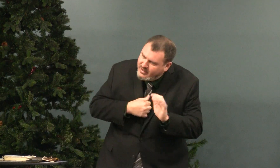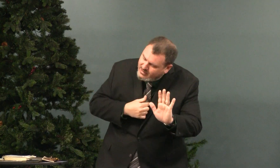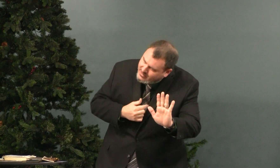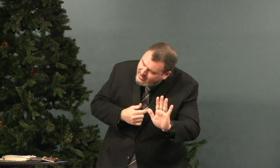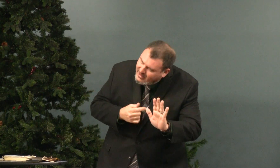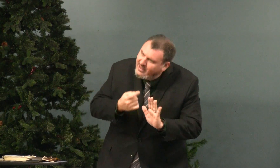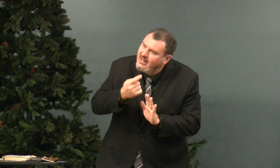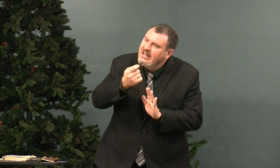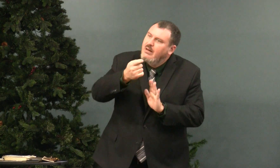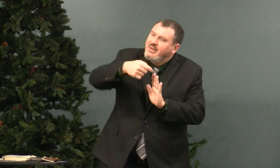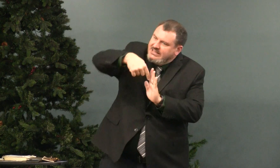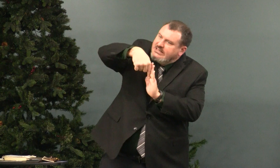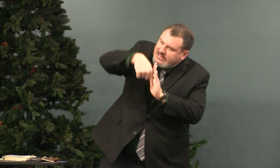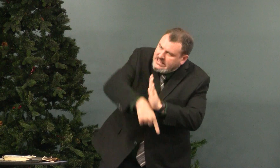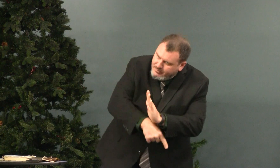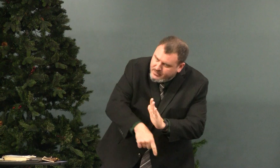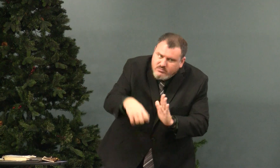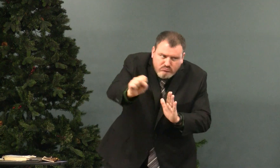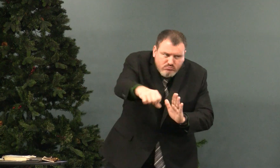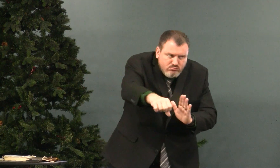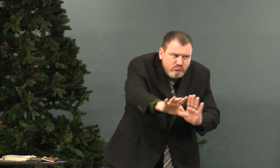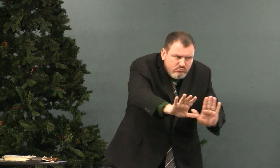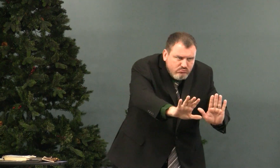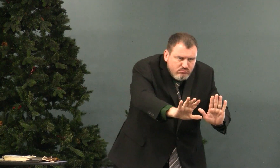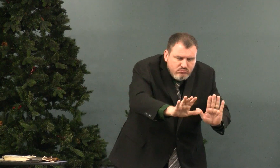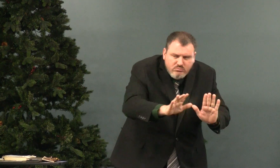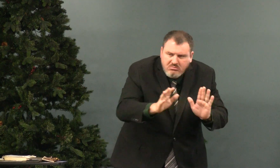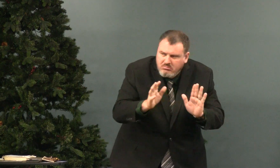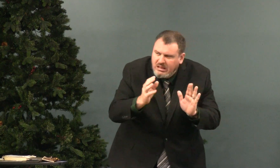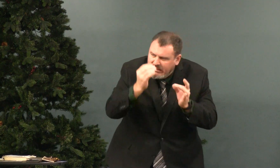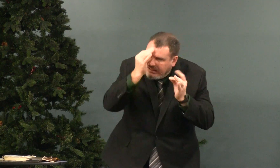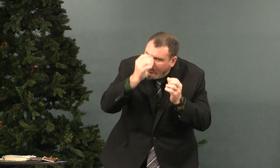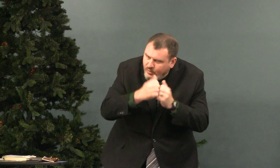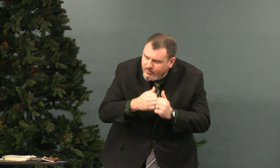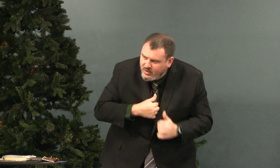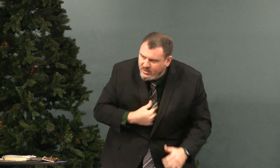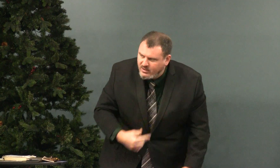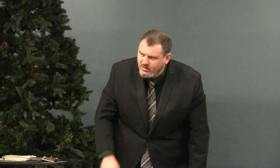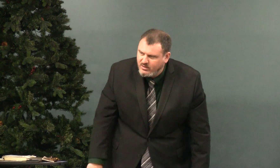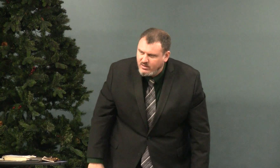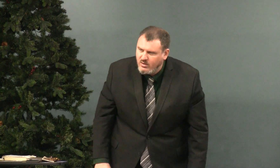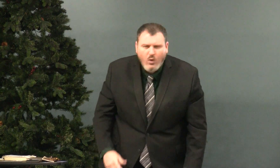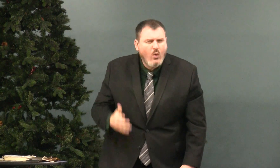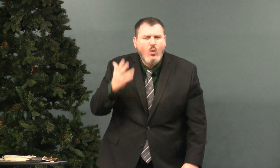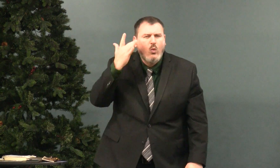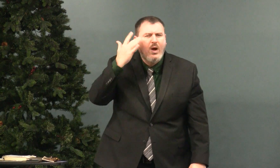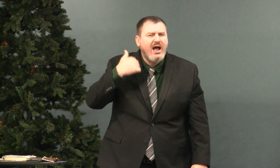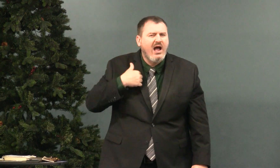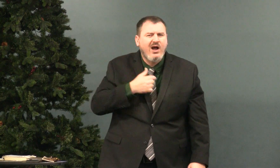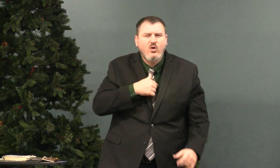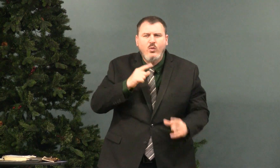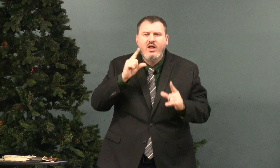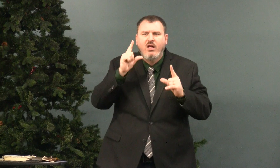Now, be patient with me. It goes a little bit deeper than that. Be patient with me. Why?